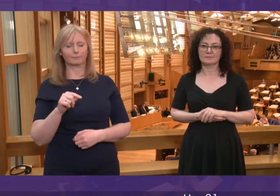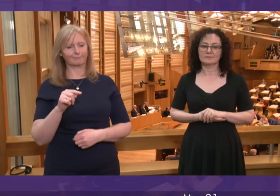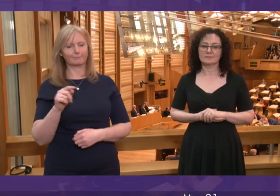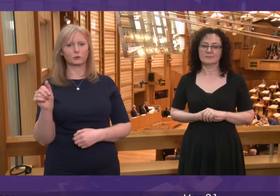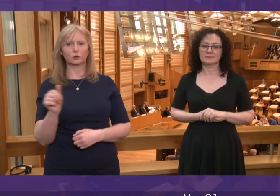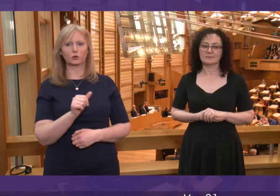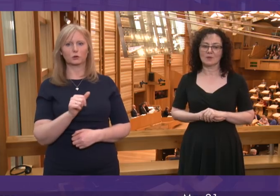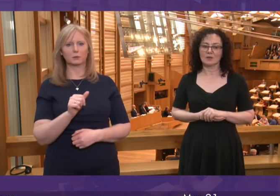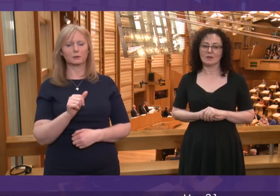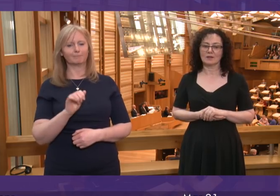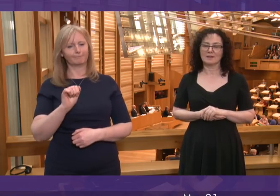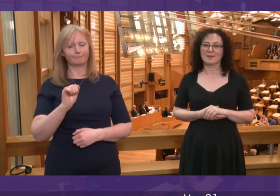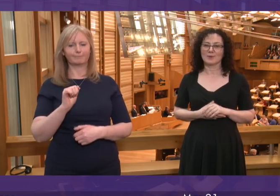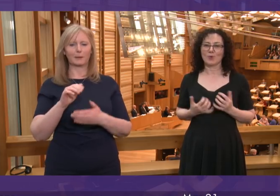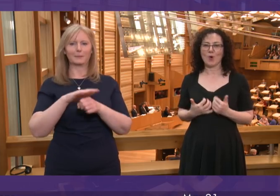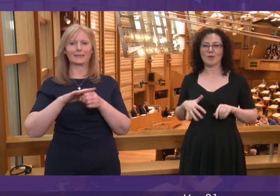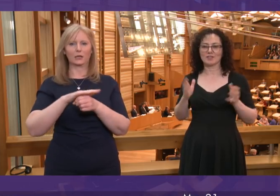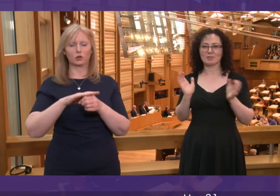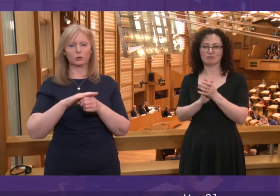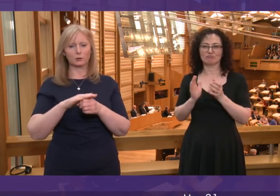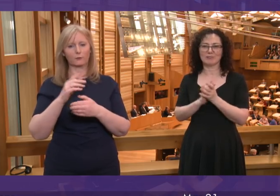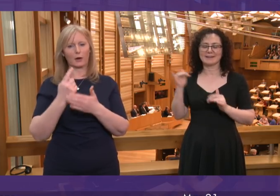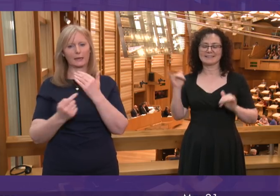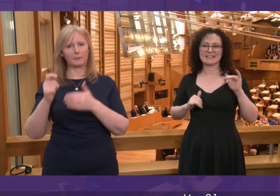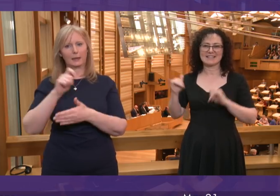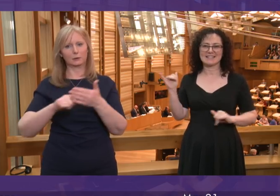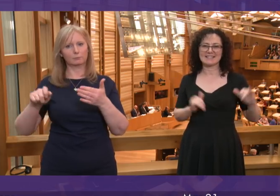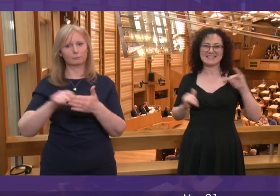position for him to take and I hope he'll reflect on it.